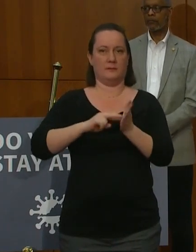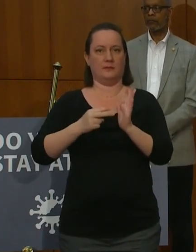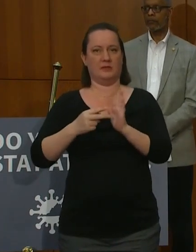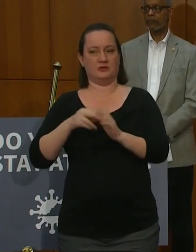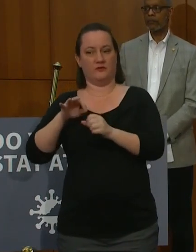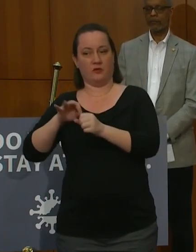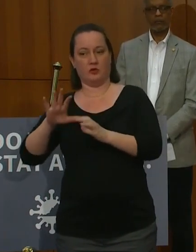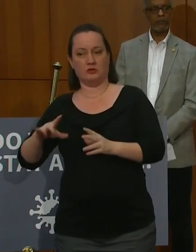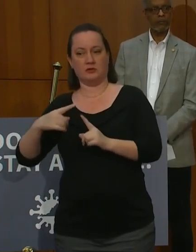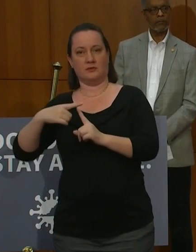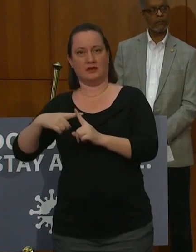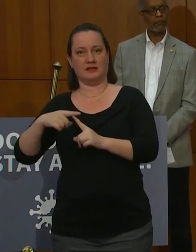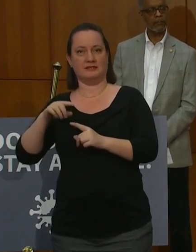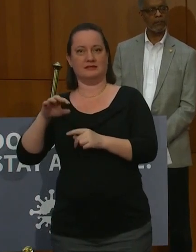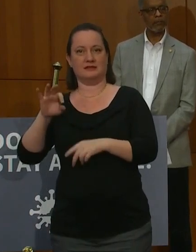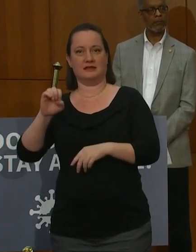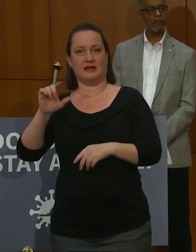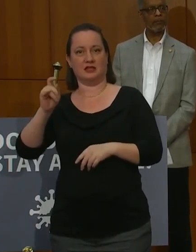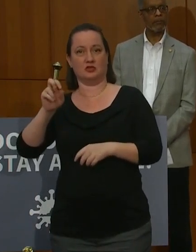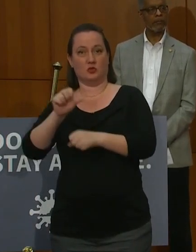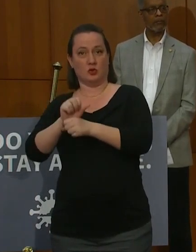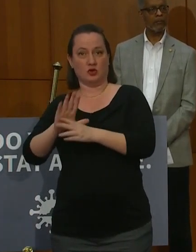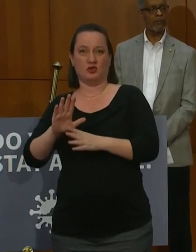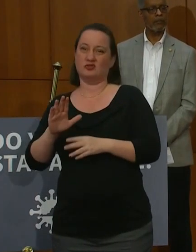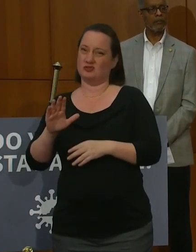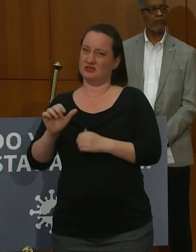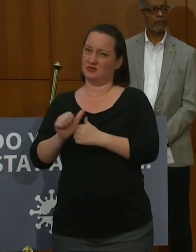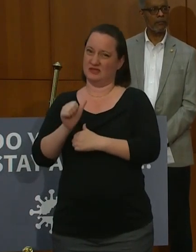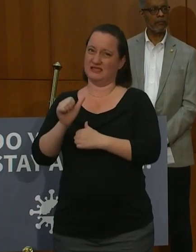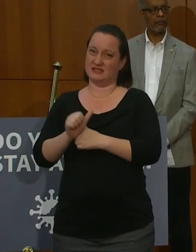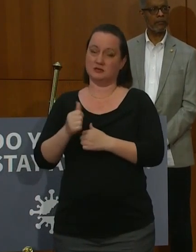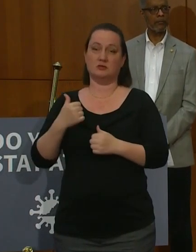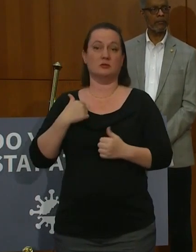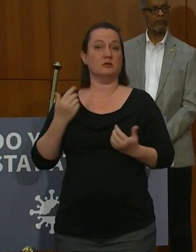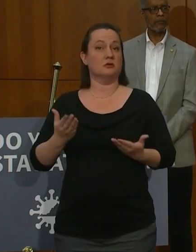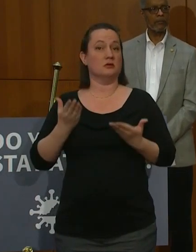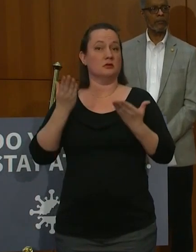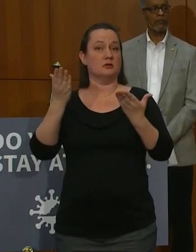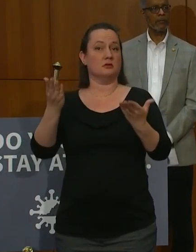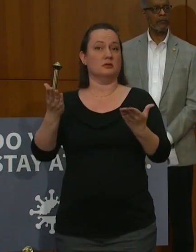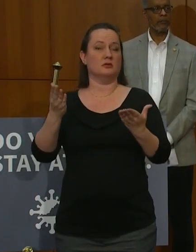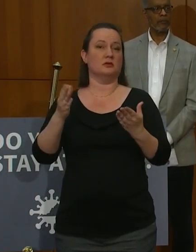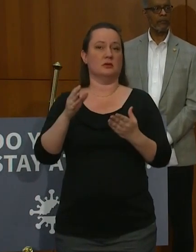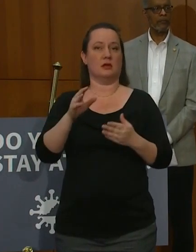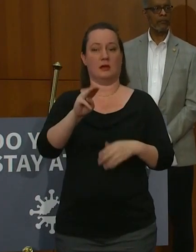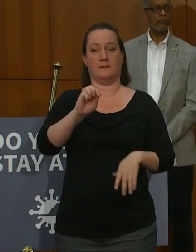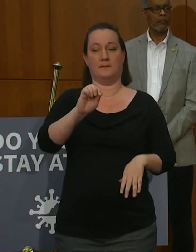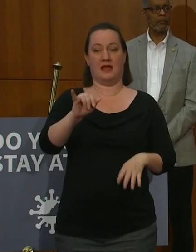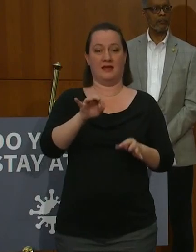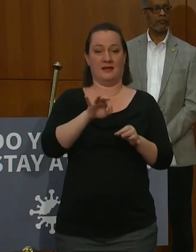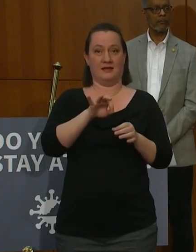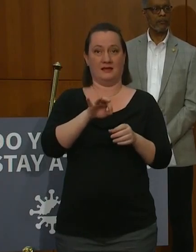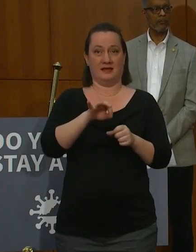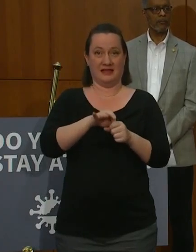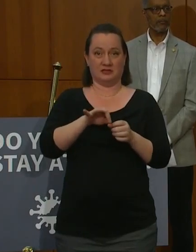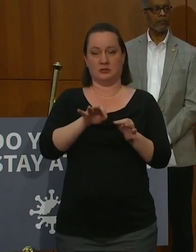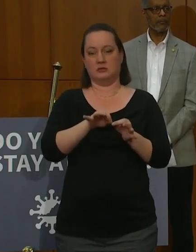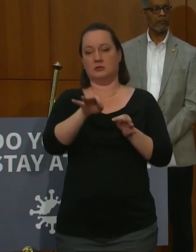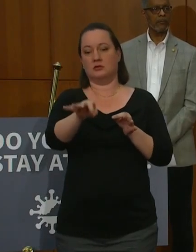at risk. Therefore, I am recommending that we move the May elections to November.